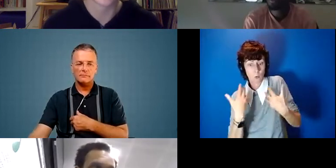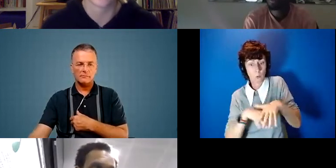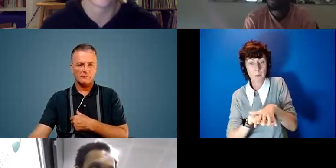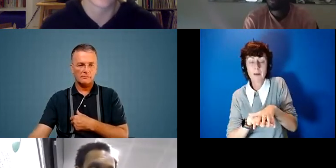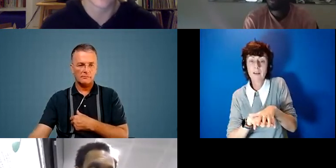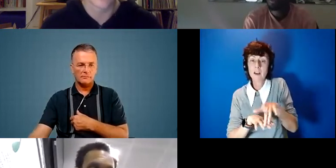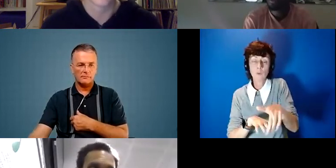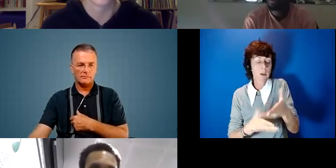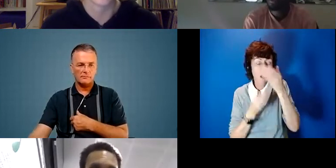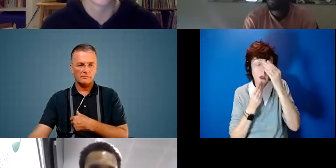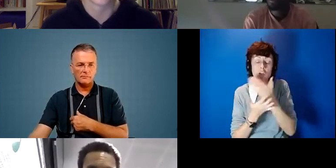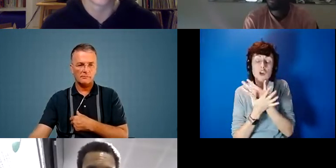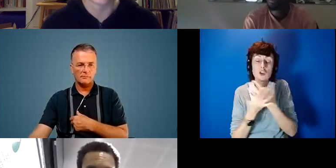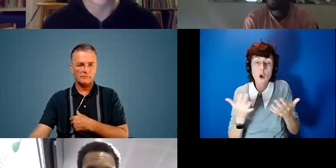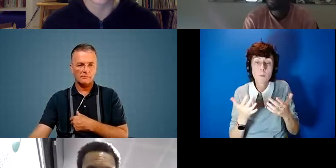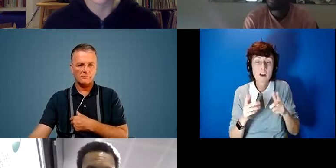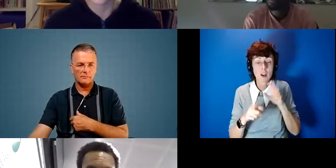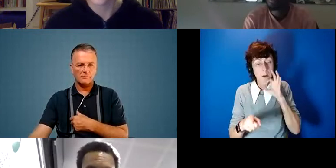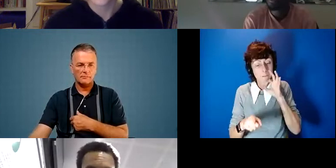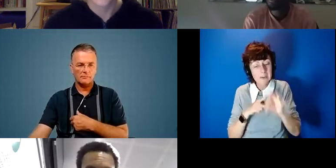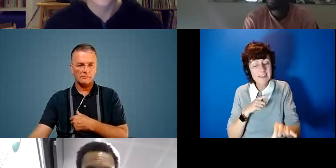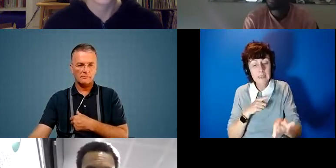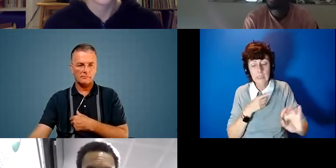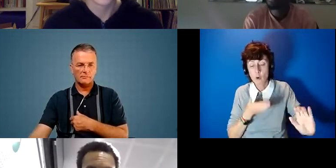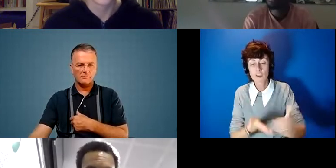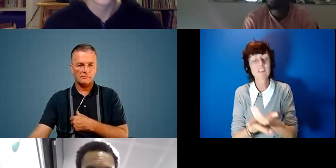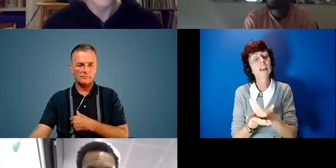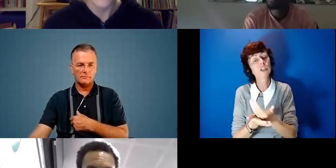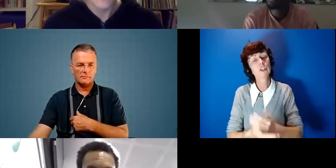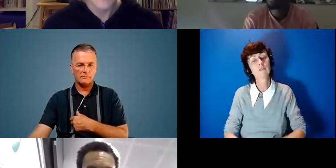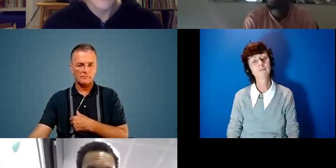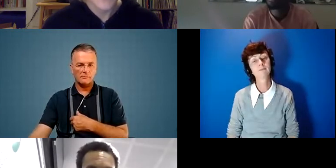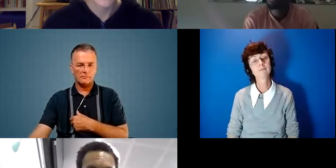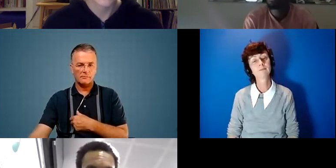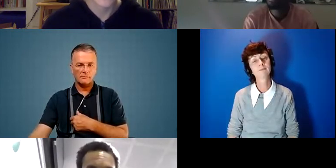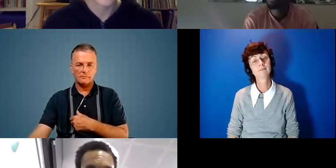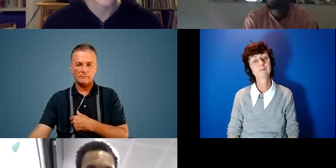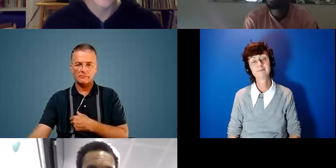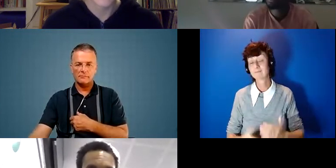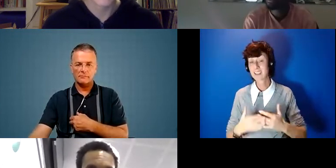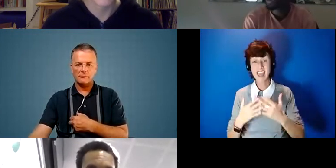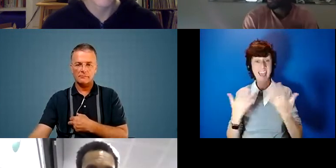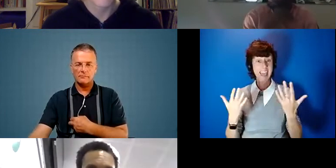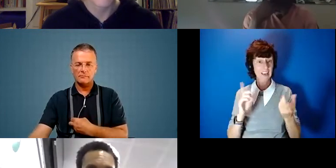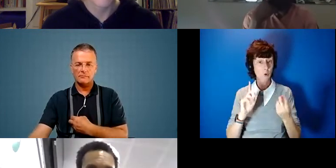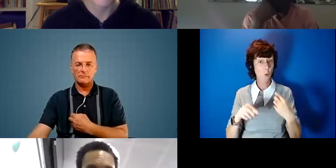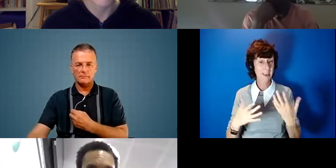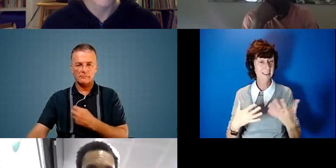much from that especially when it comes to you know conservation and and climate um did anybody have any reflections on that